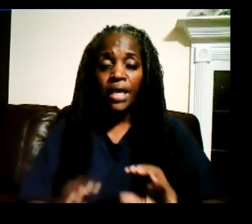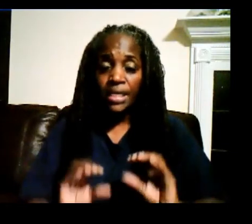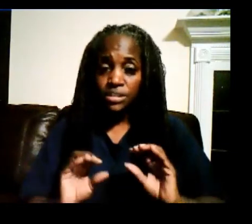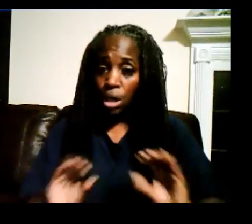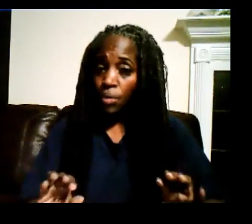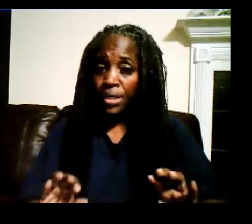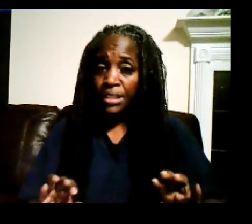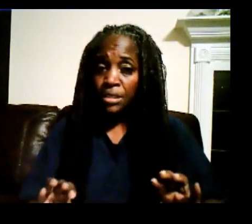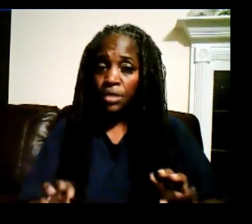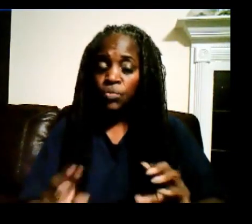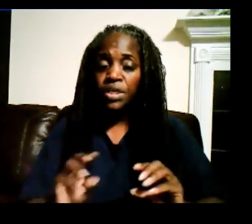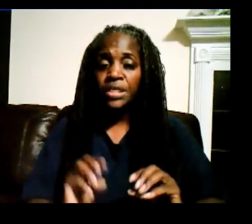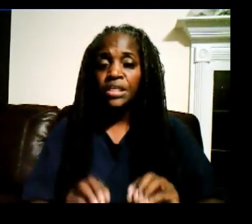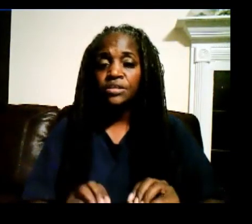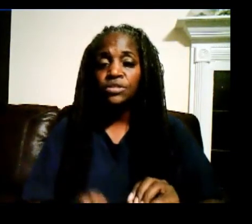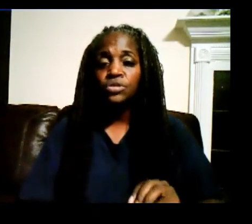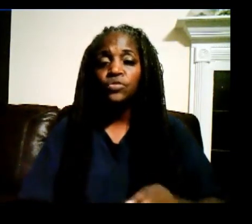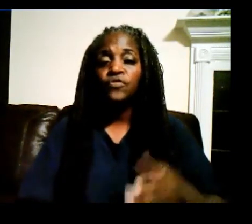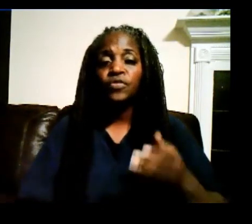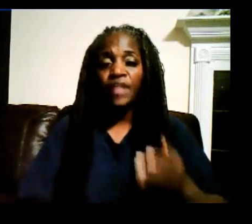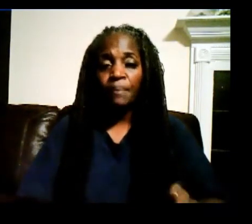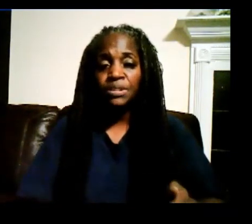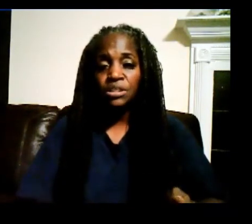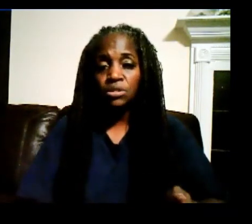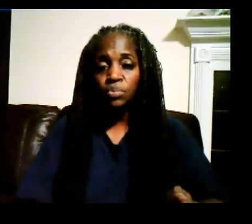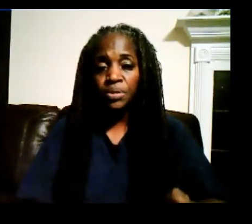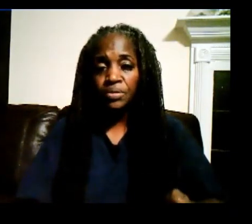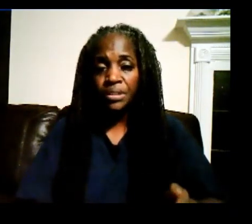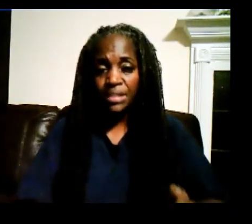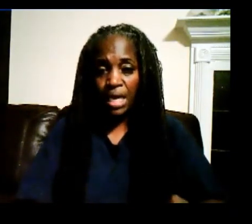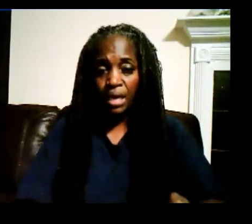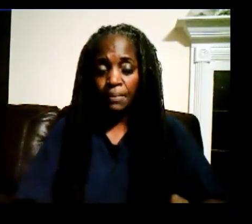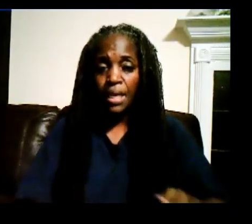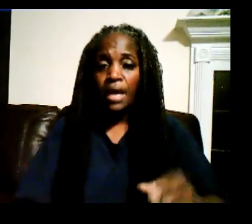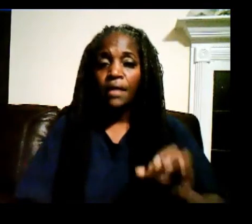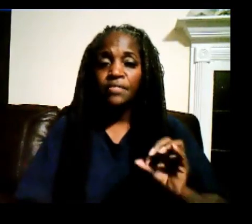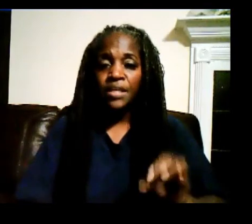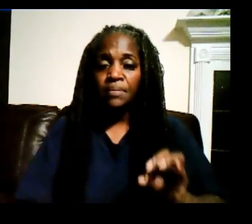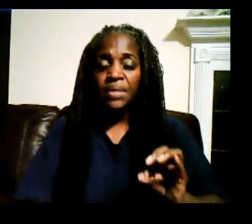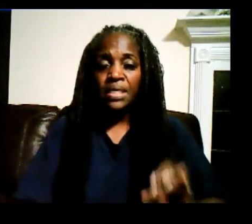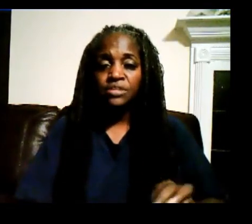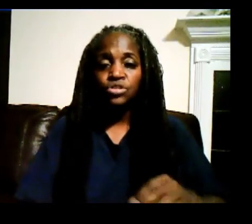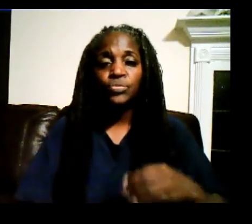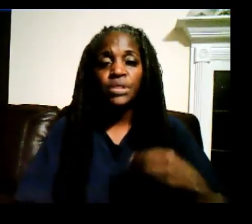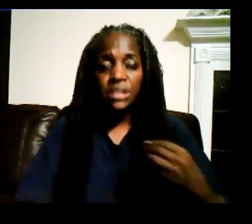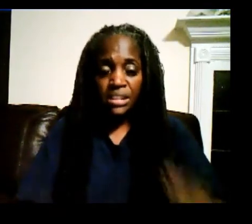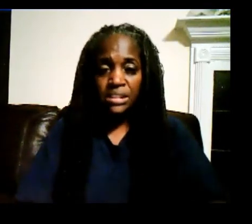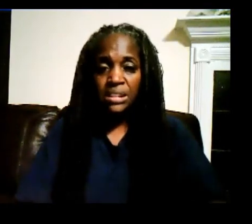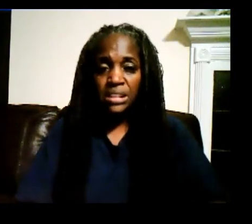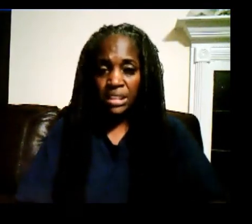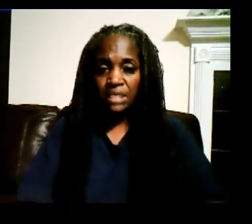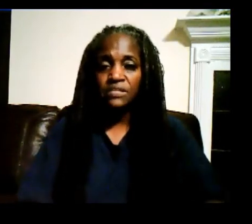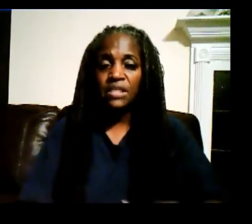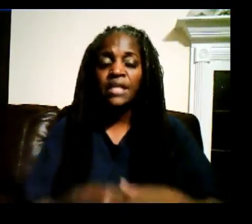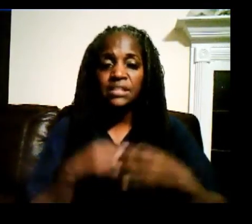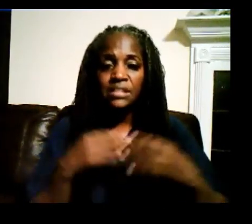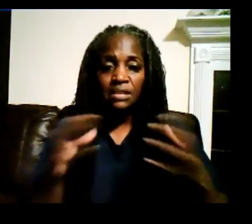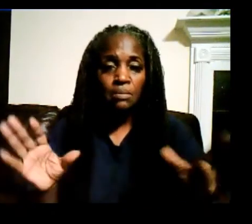It has already done what it needed to do for that particular period of time. Then it begins to release the leaves and send them